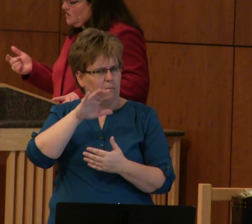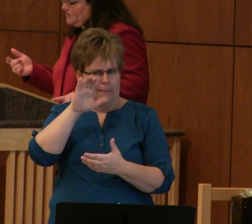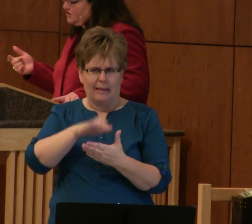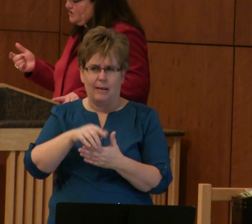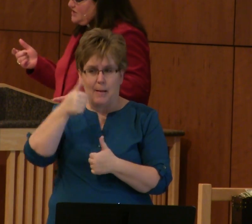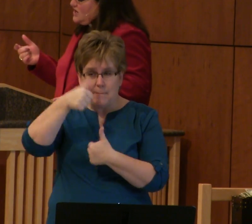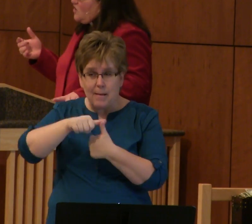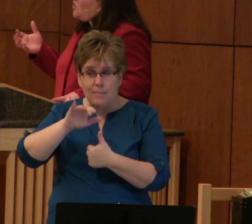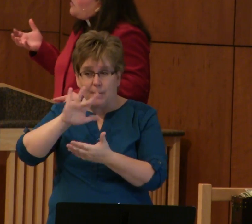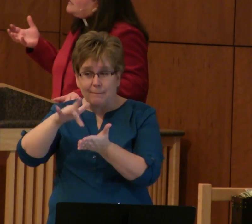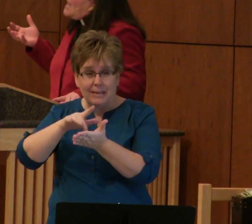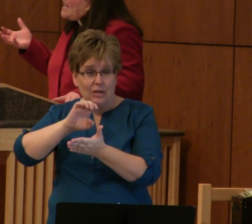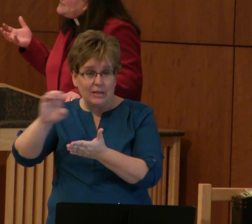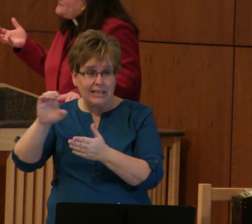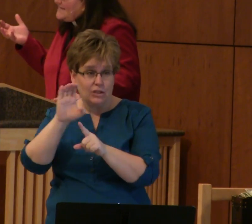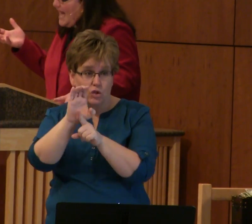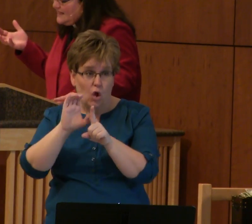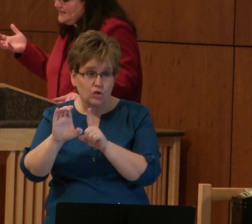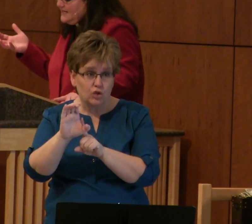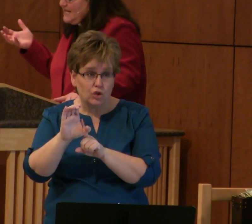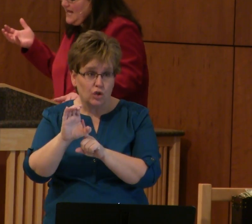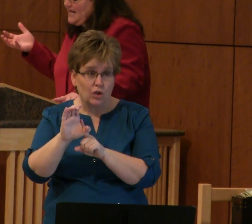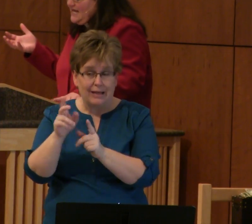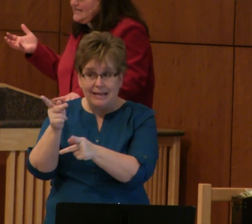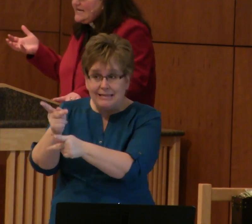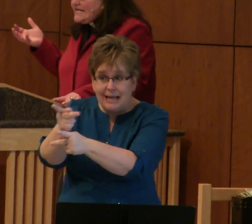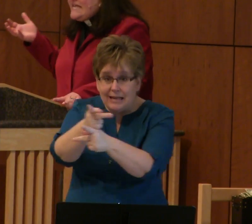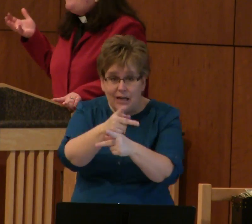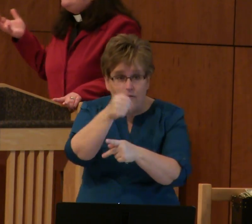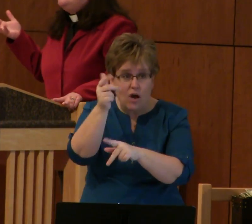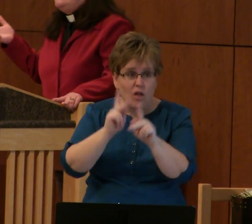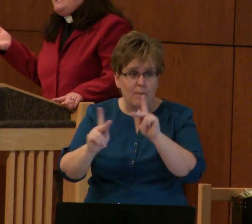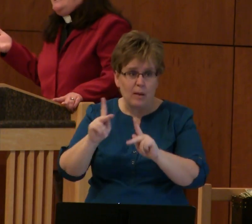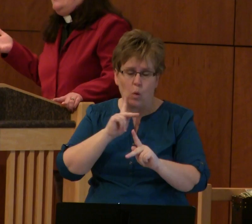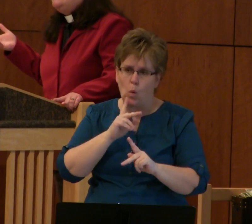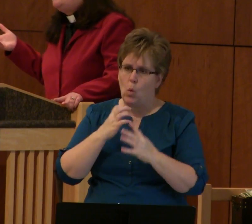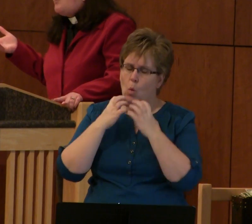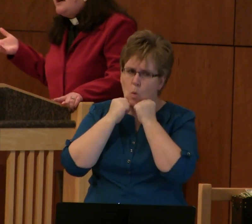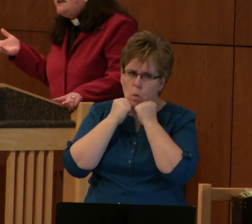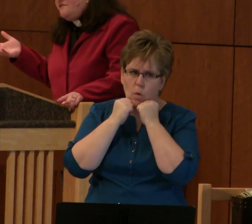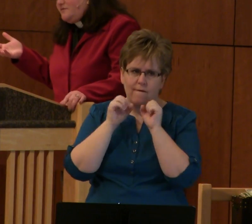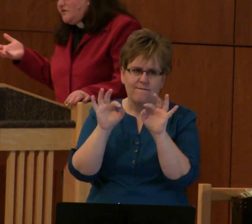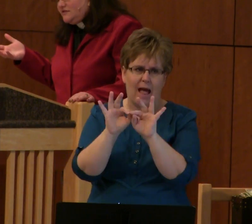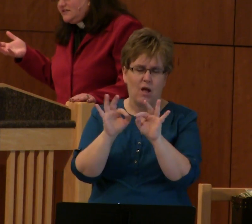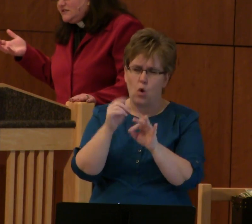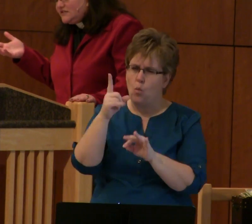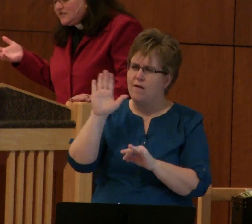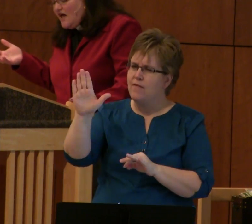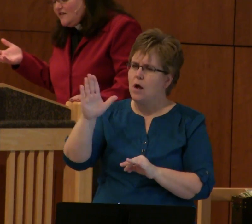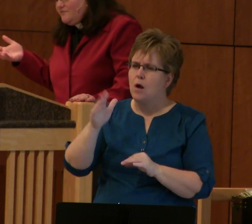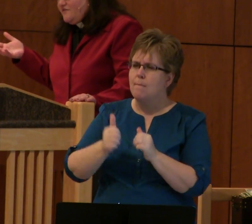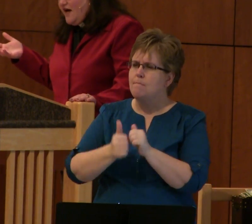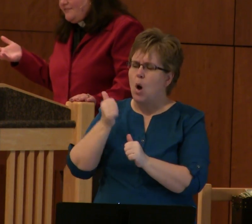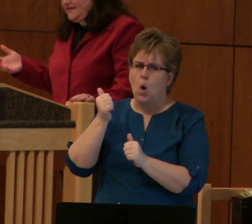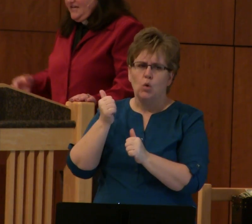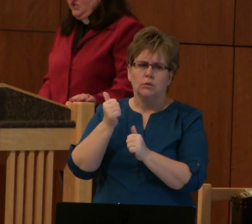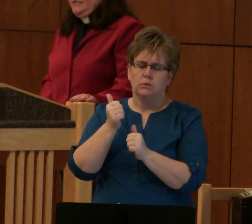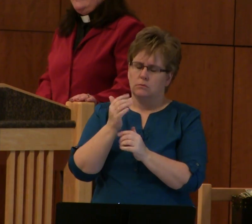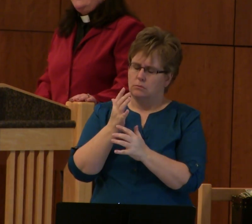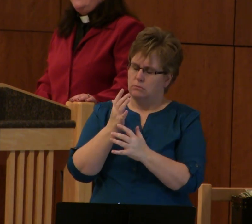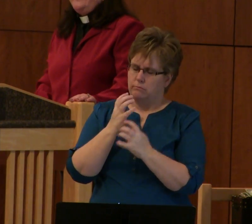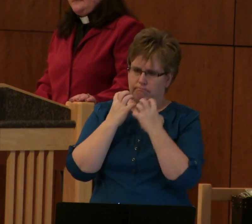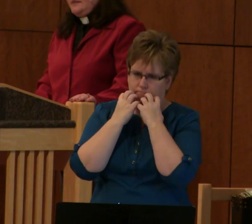Eastern culture holds hospitality high. Even today, is one of the most solemn of